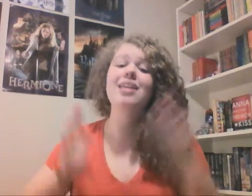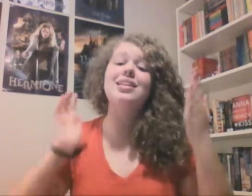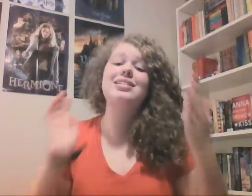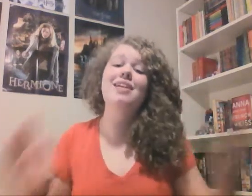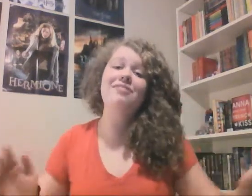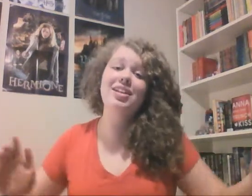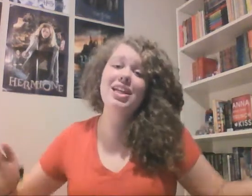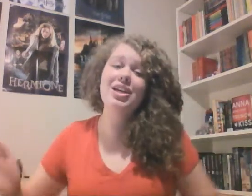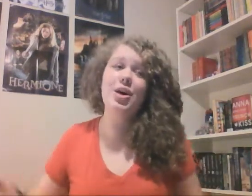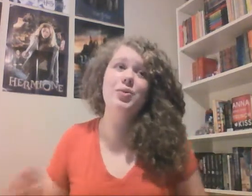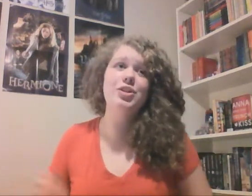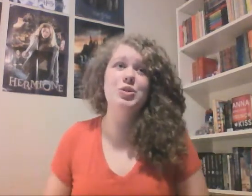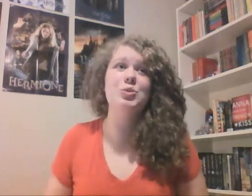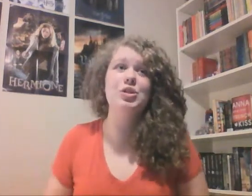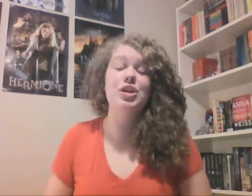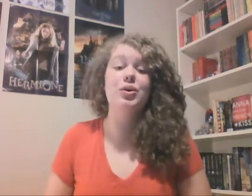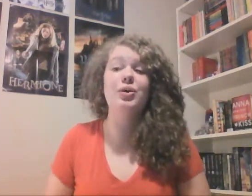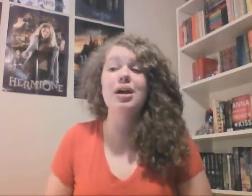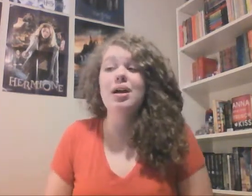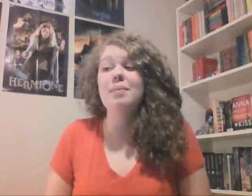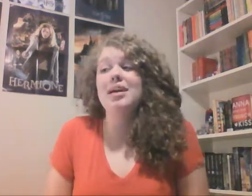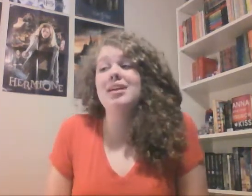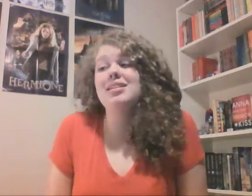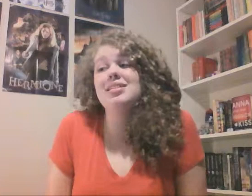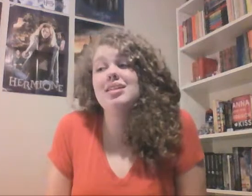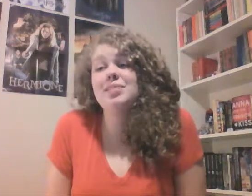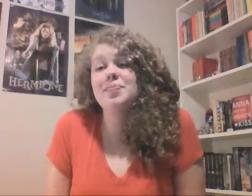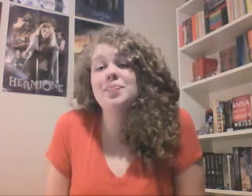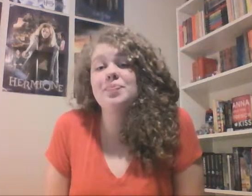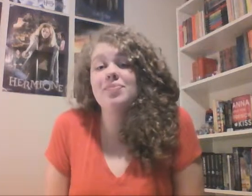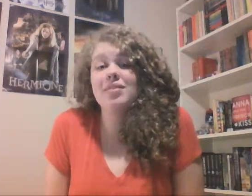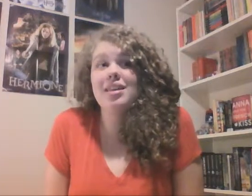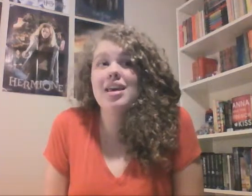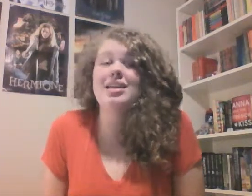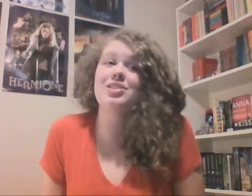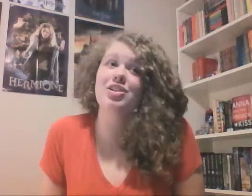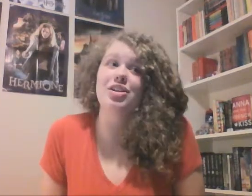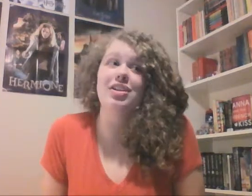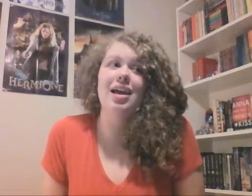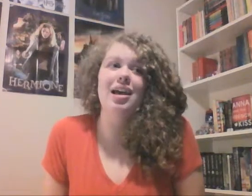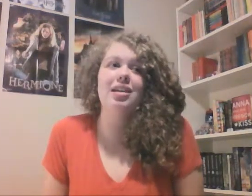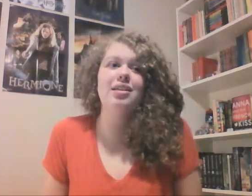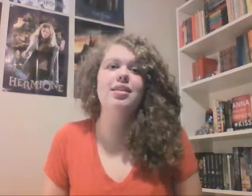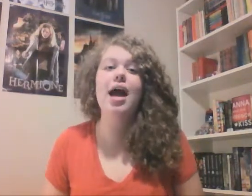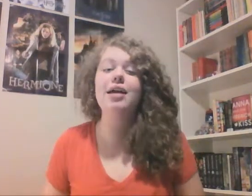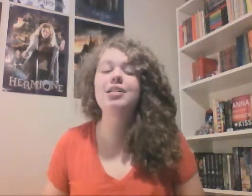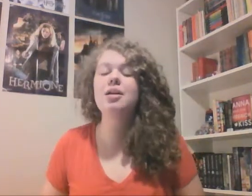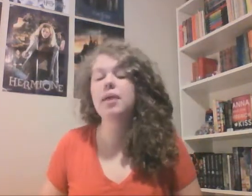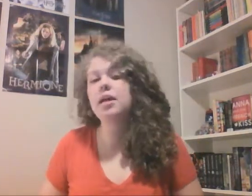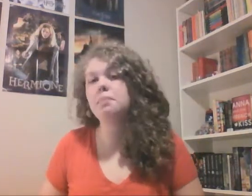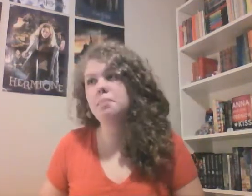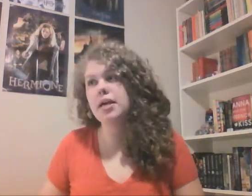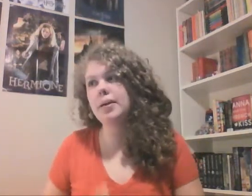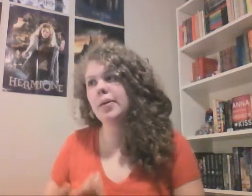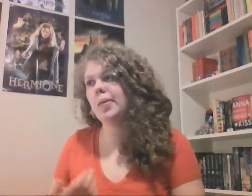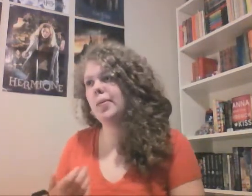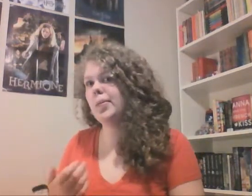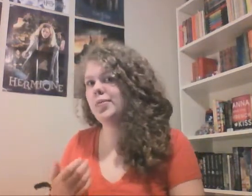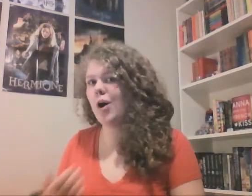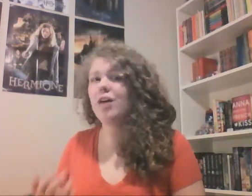then definitely go and do so, because it is good. And the acting may be not